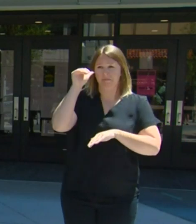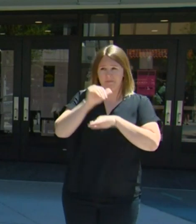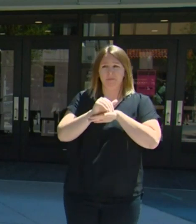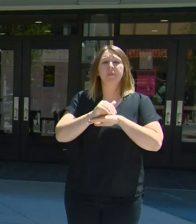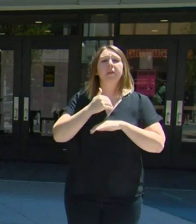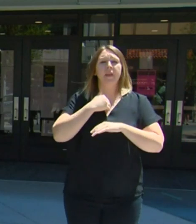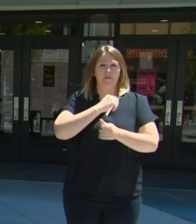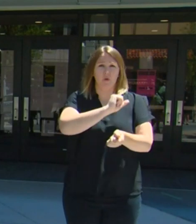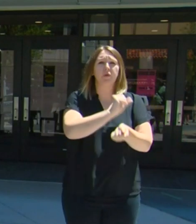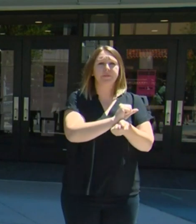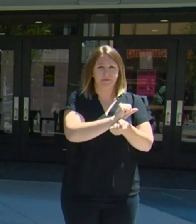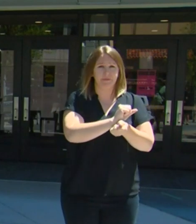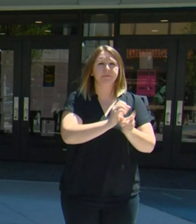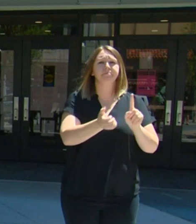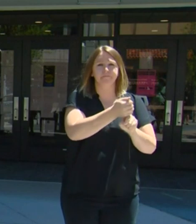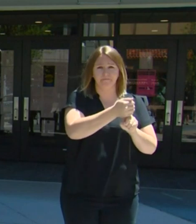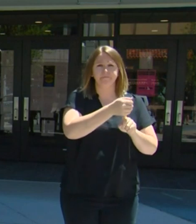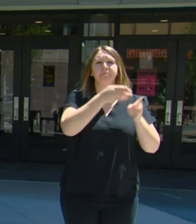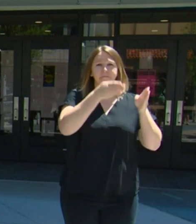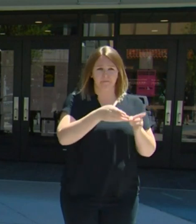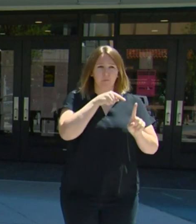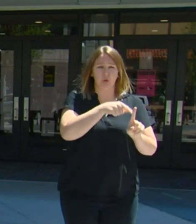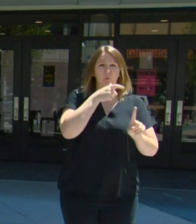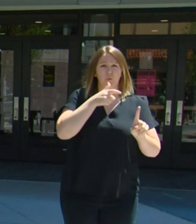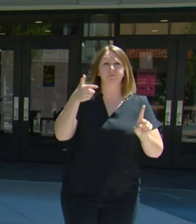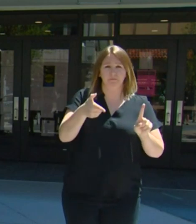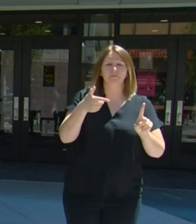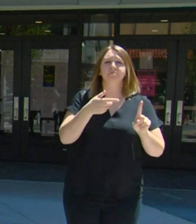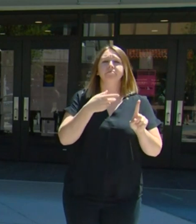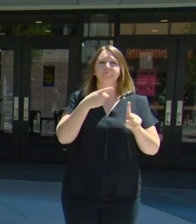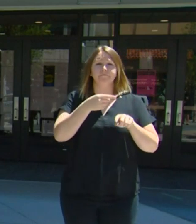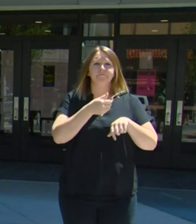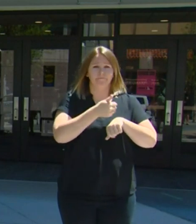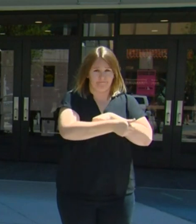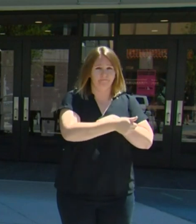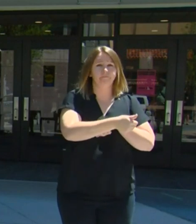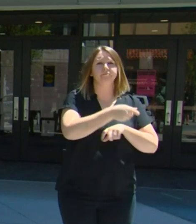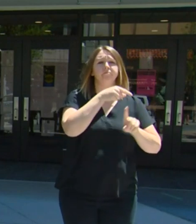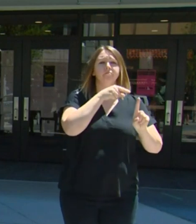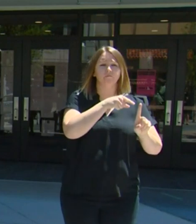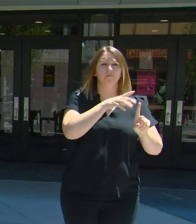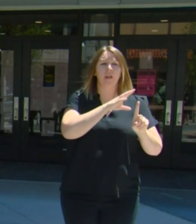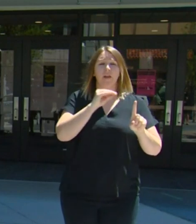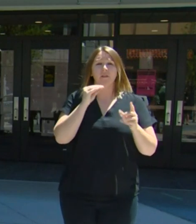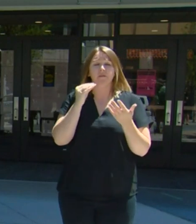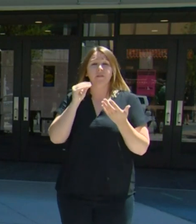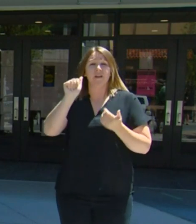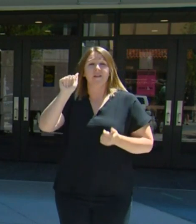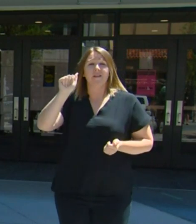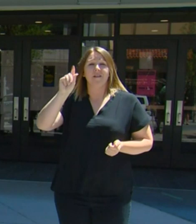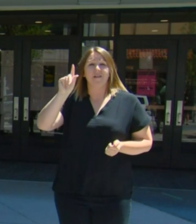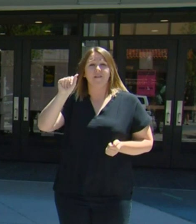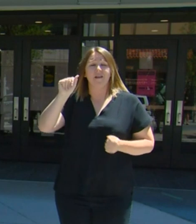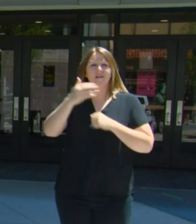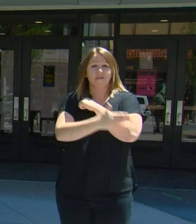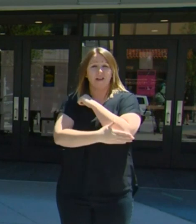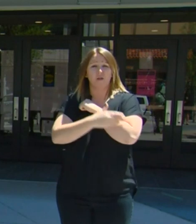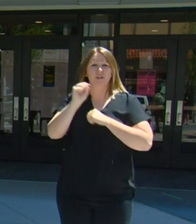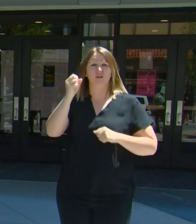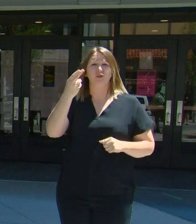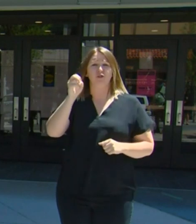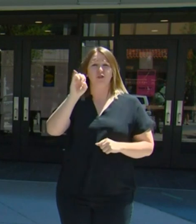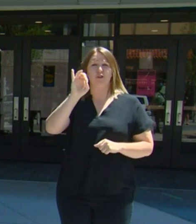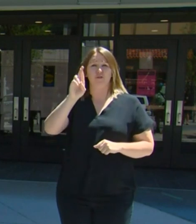who fired the weapon and he was charged and his information is available at the Ada County Sheriff's website or